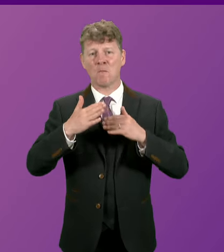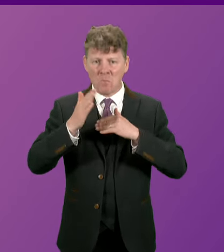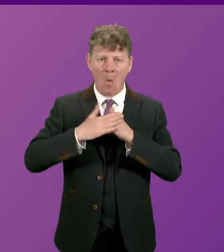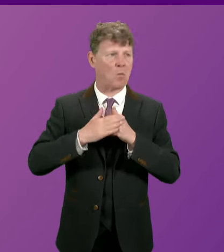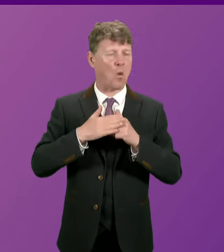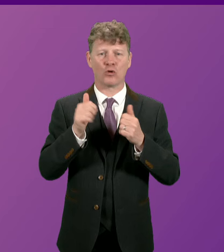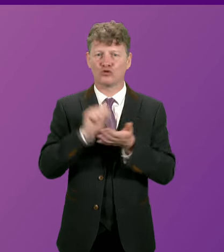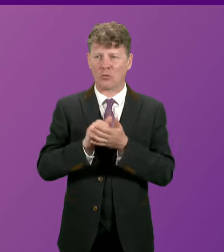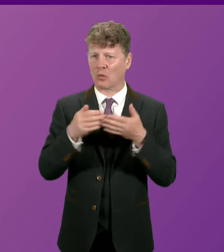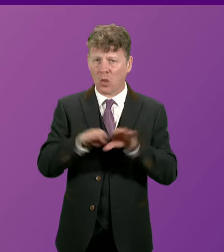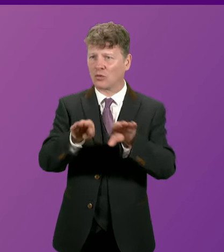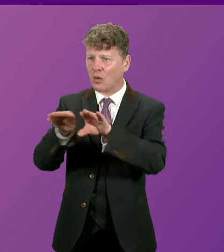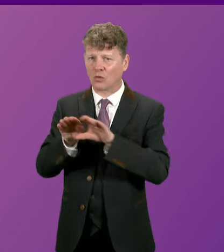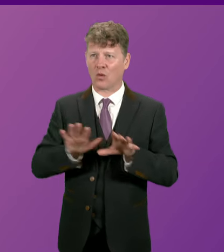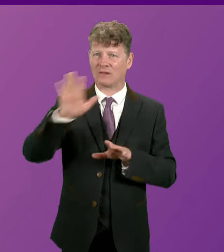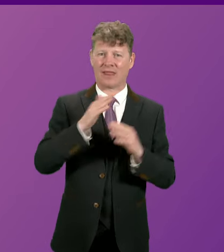first minister